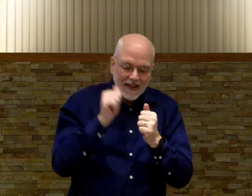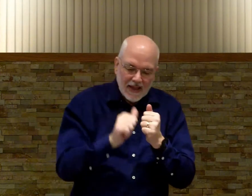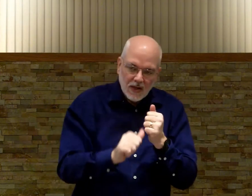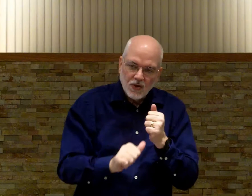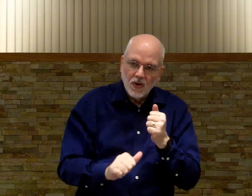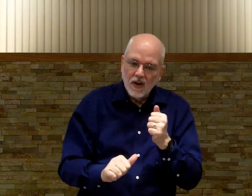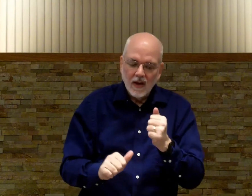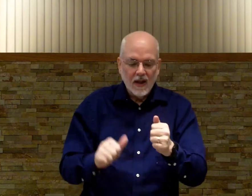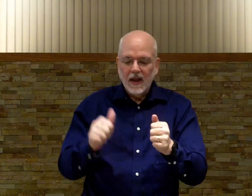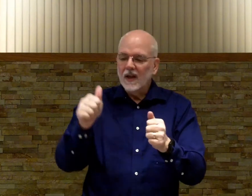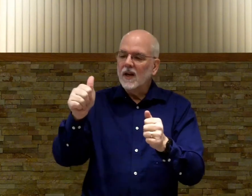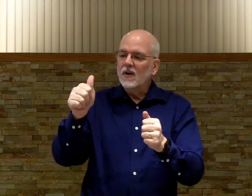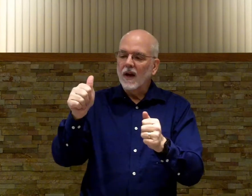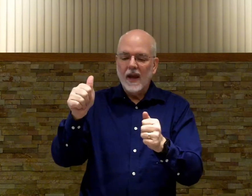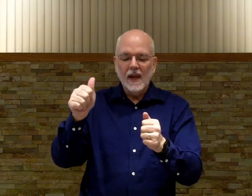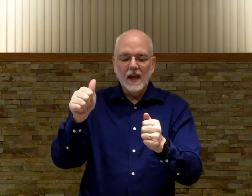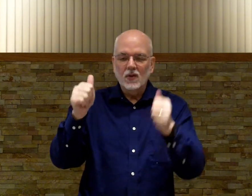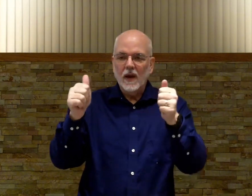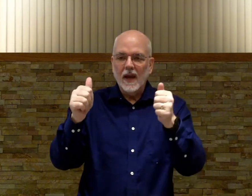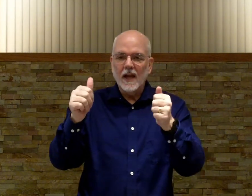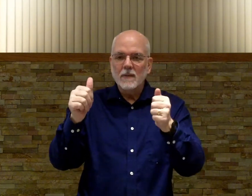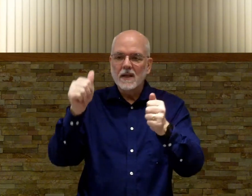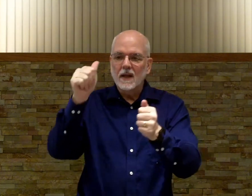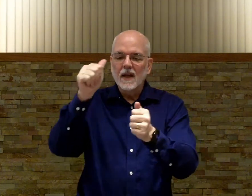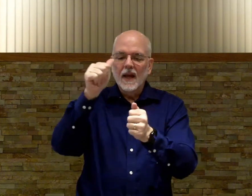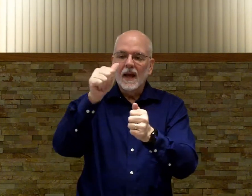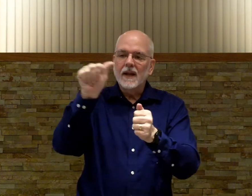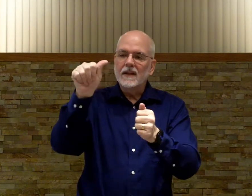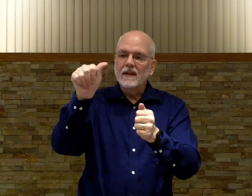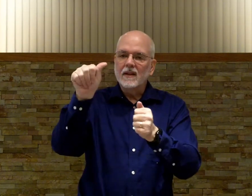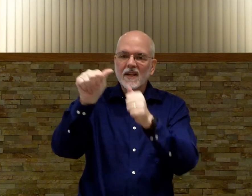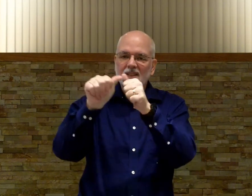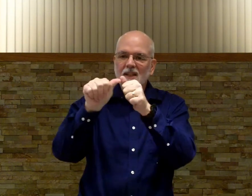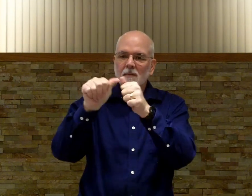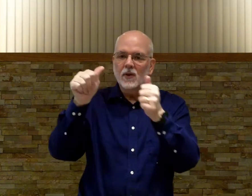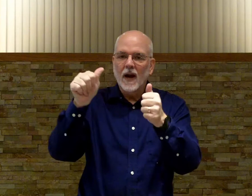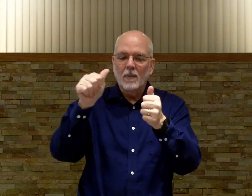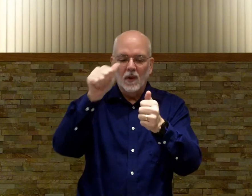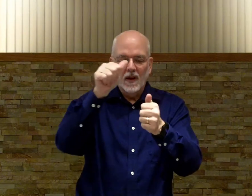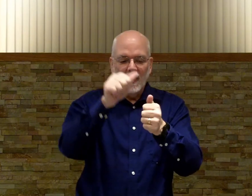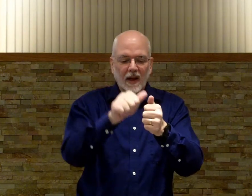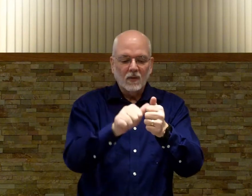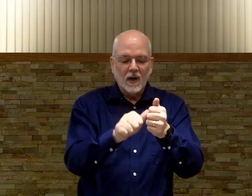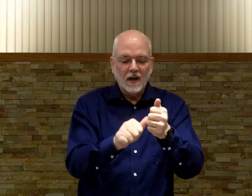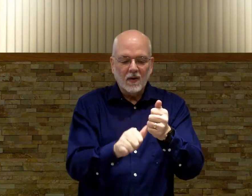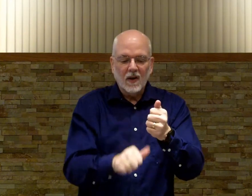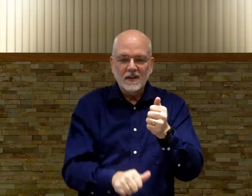each each each take your a hand two a hands basically and take the the stem of your apple and run it across